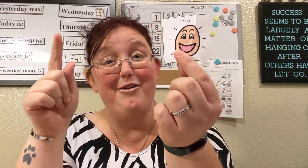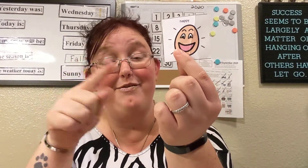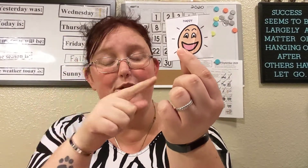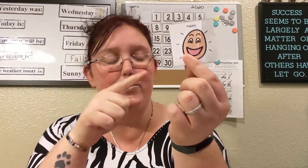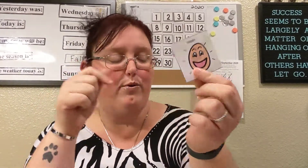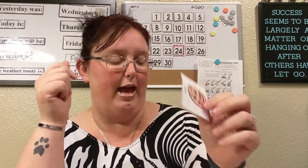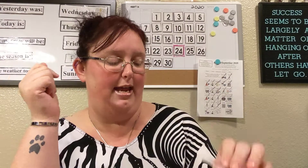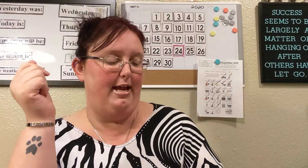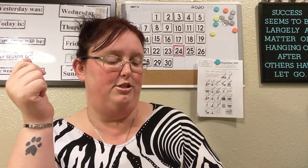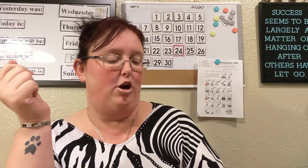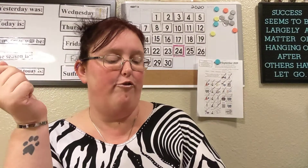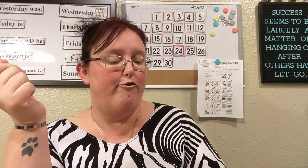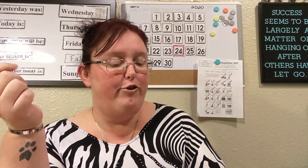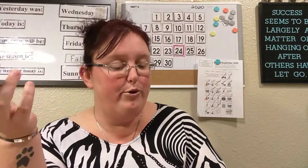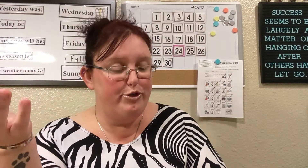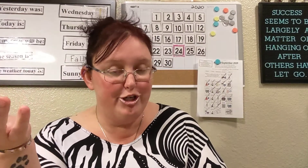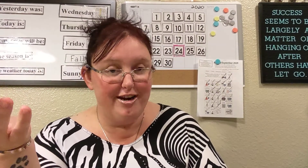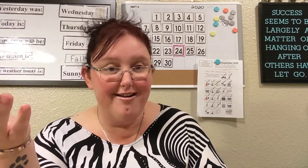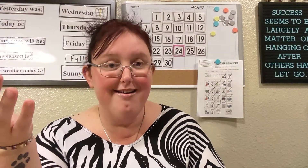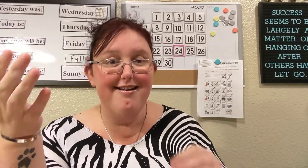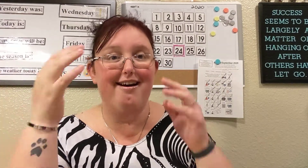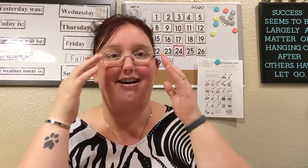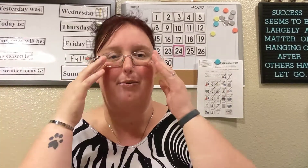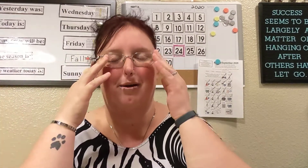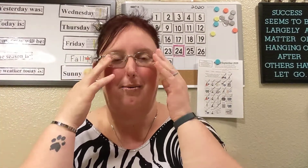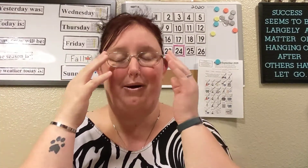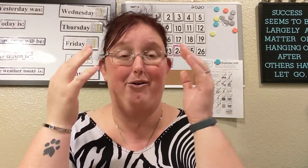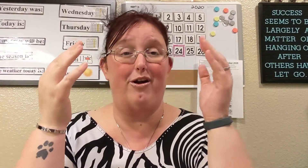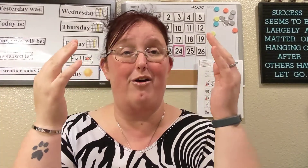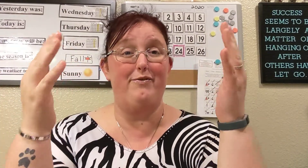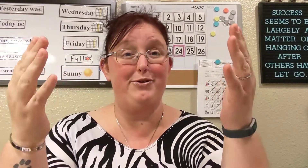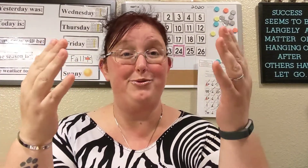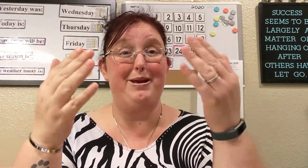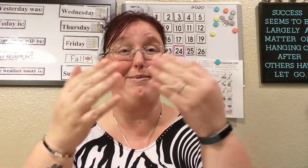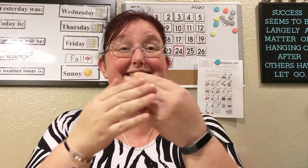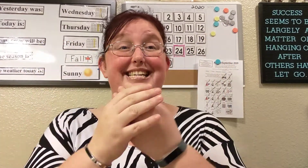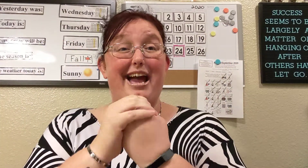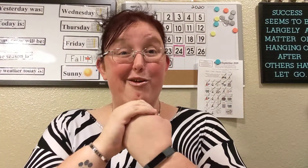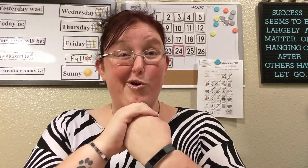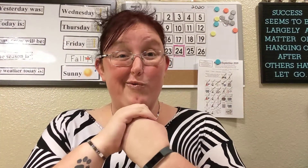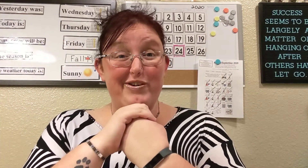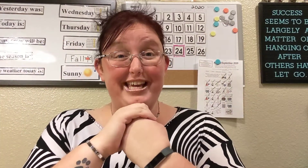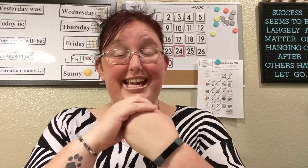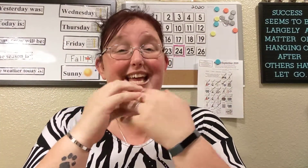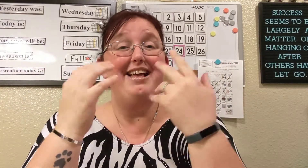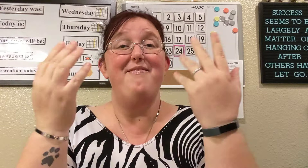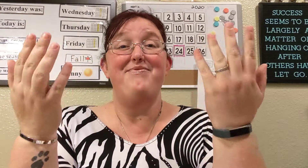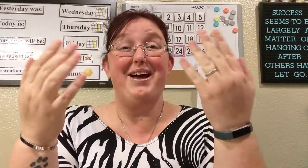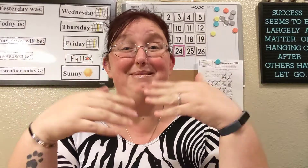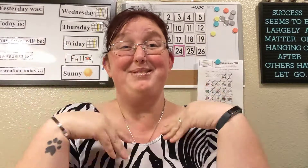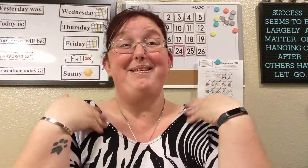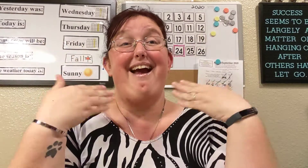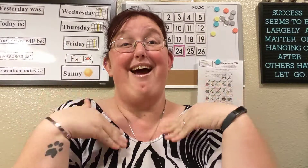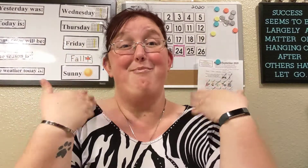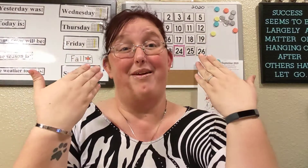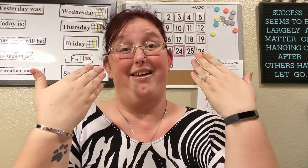all of you and our future um about our future being back together hopefully that makes me happy